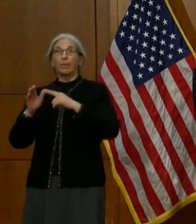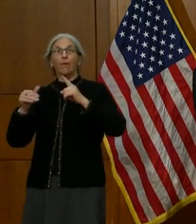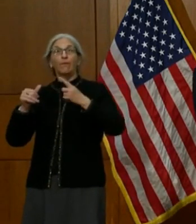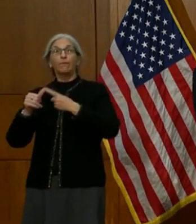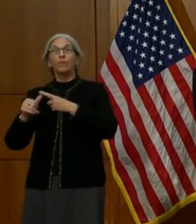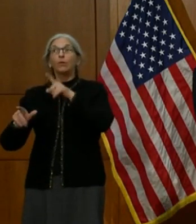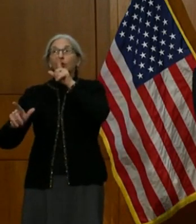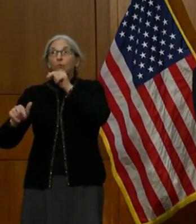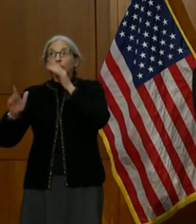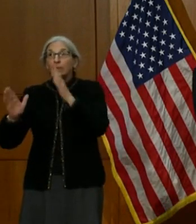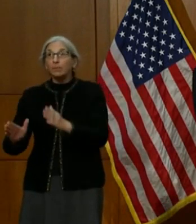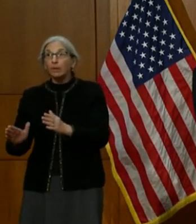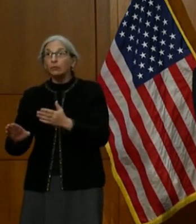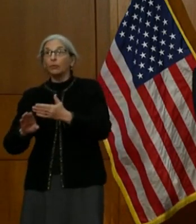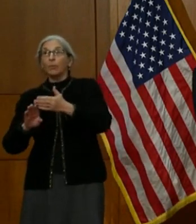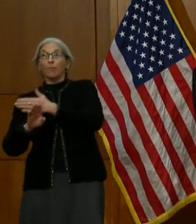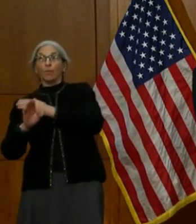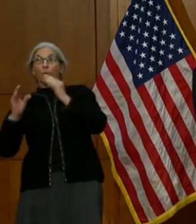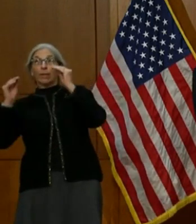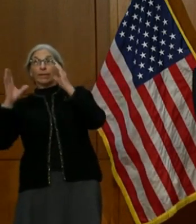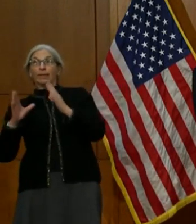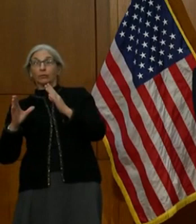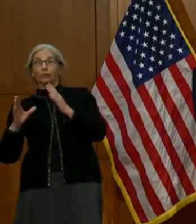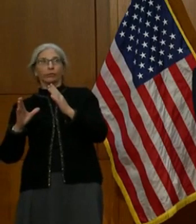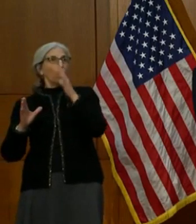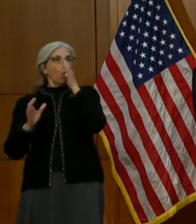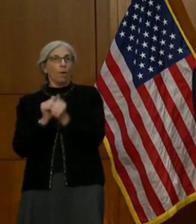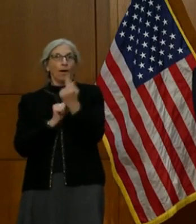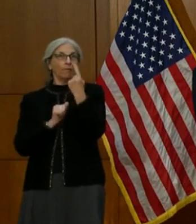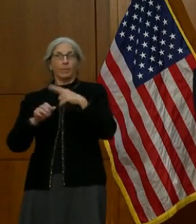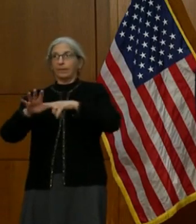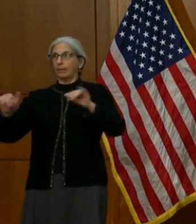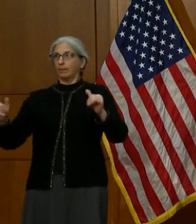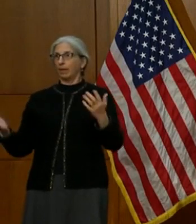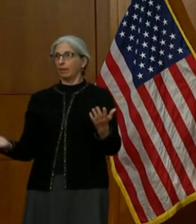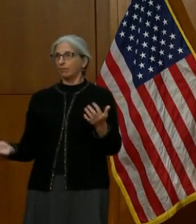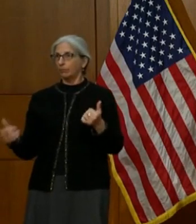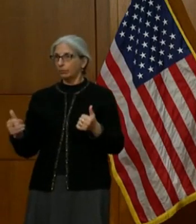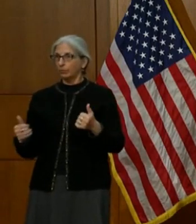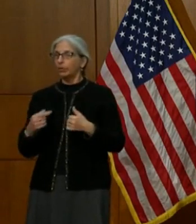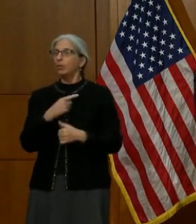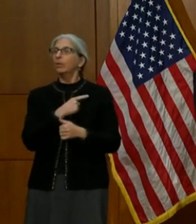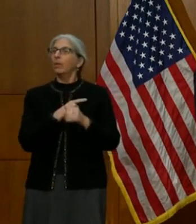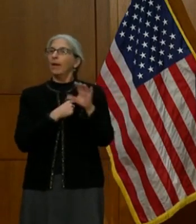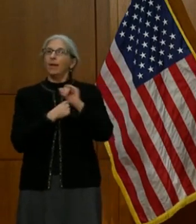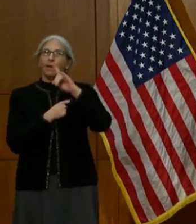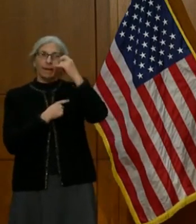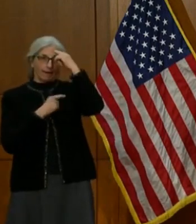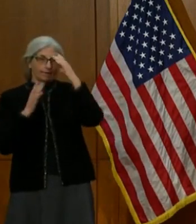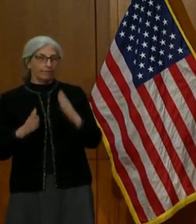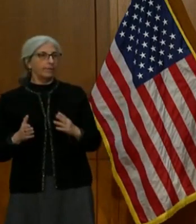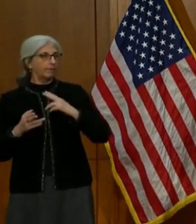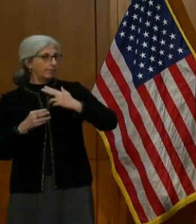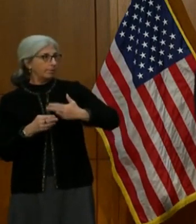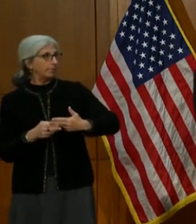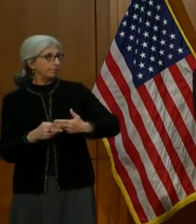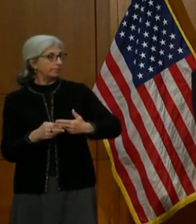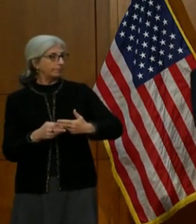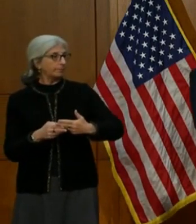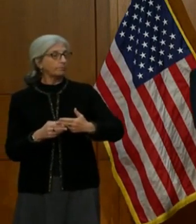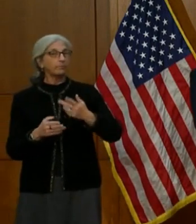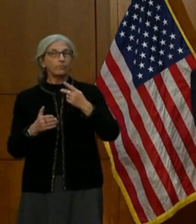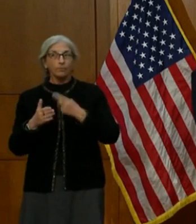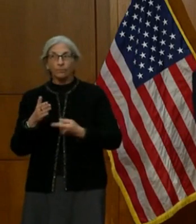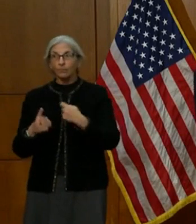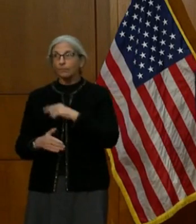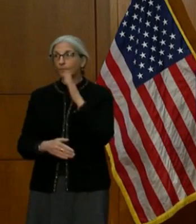So as the governor mentioned in his remarks, what we want to do